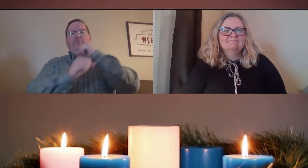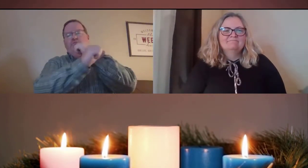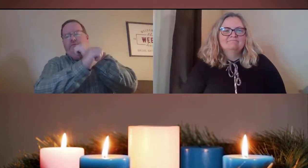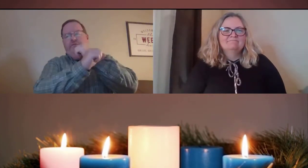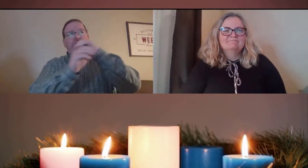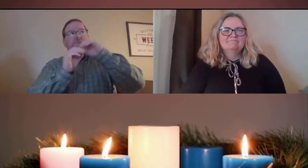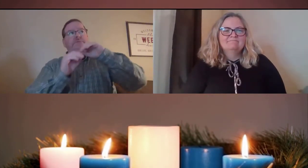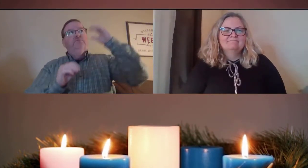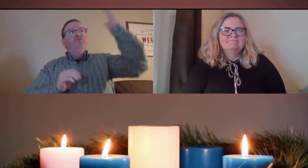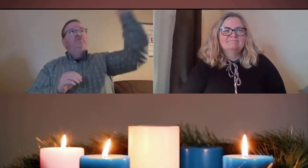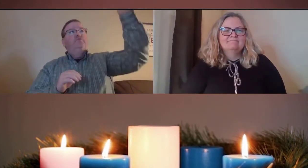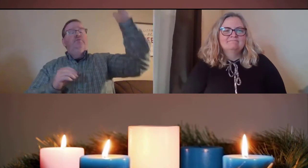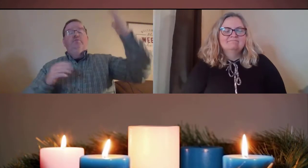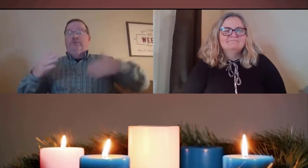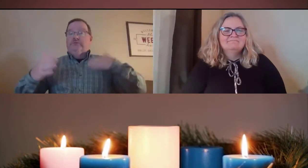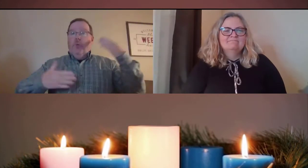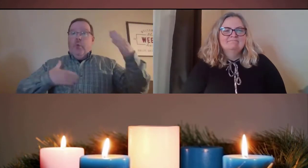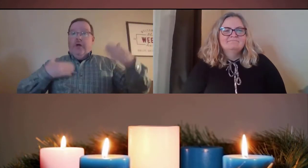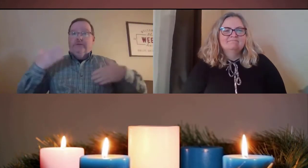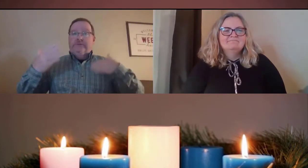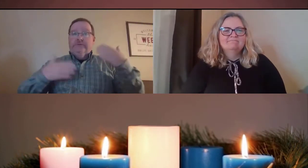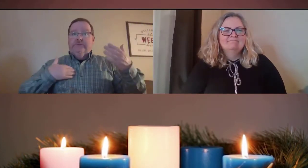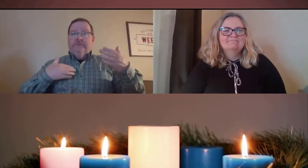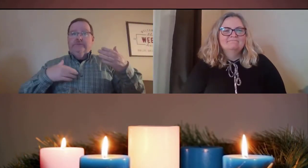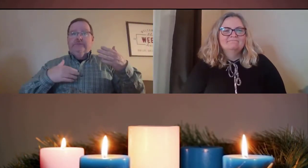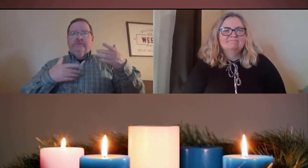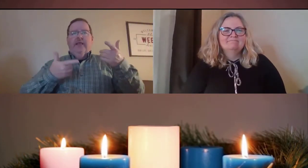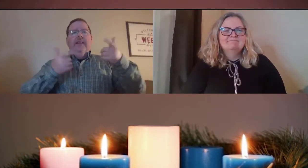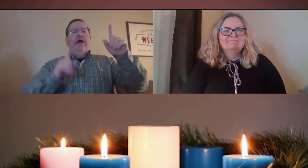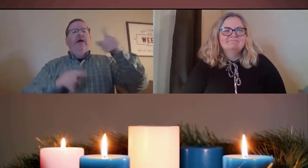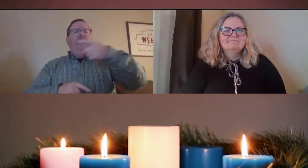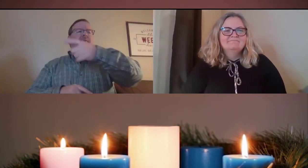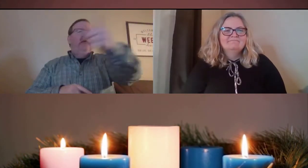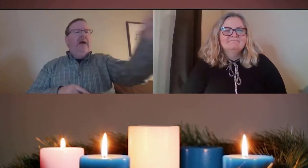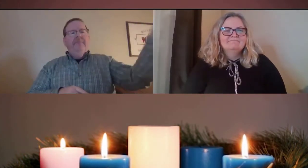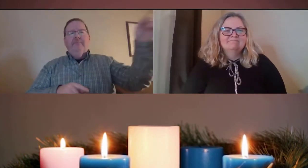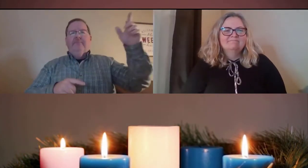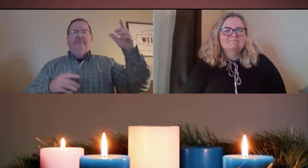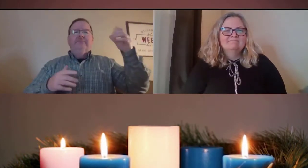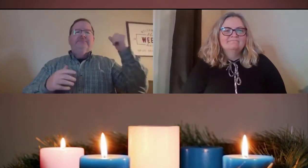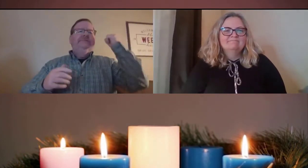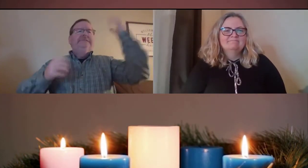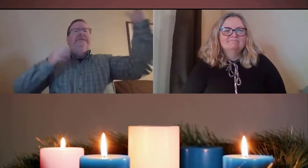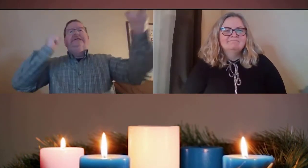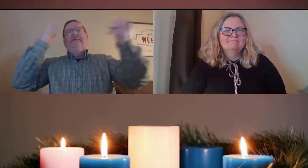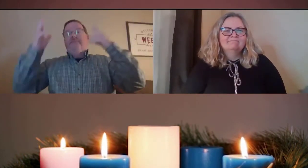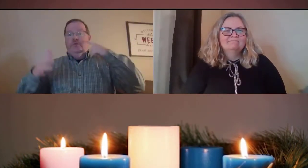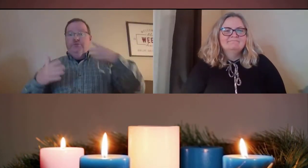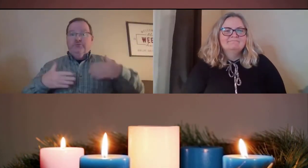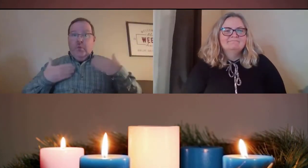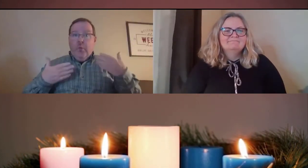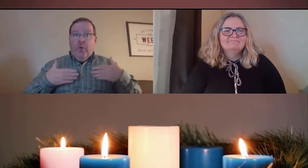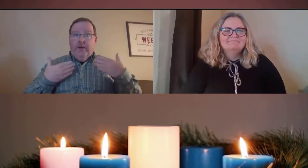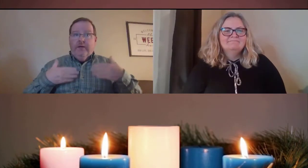but let all who take refuge in you rejoice, let them ever sing for joy,